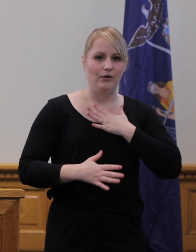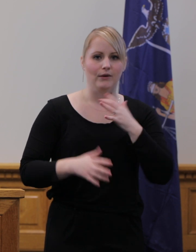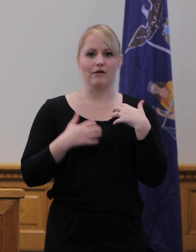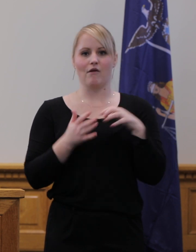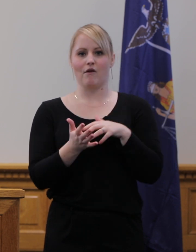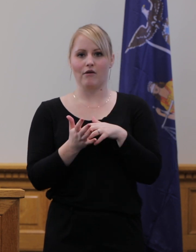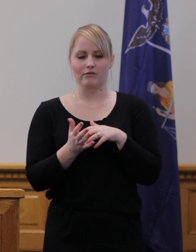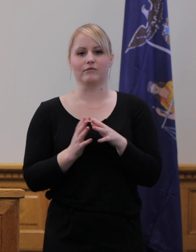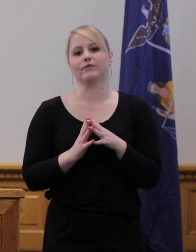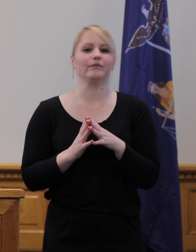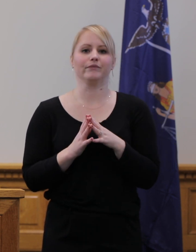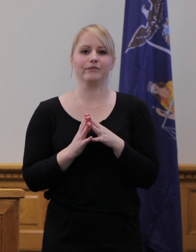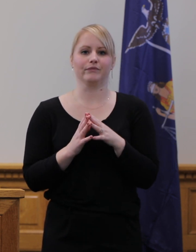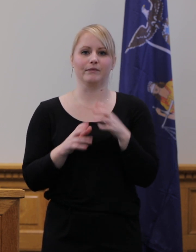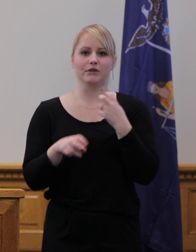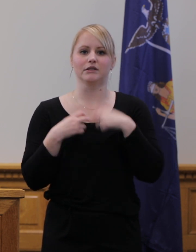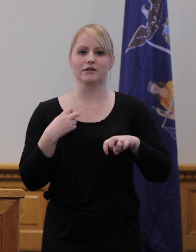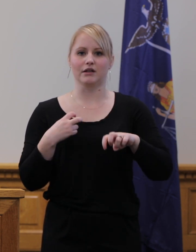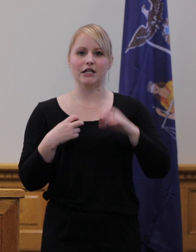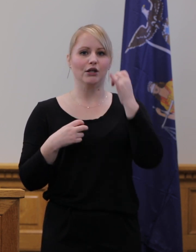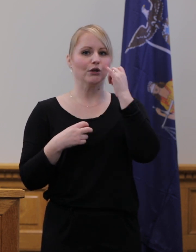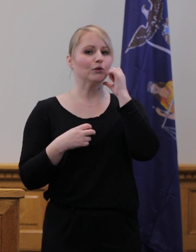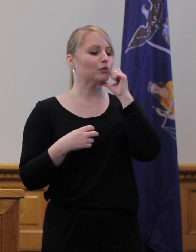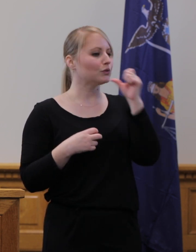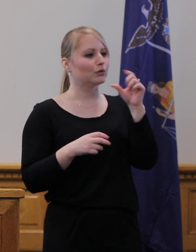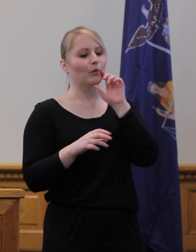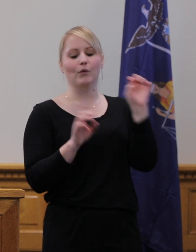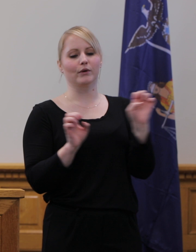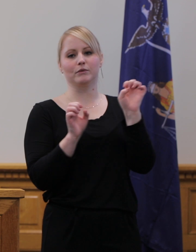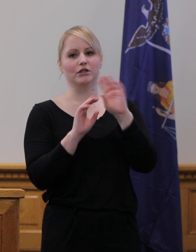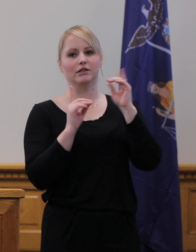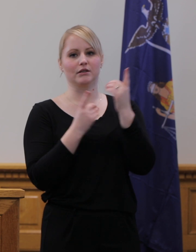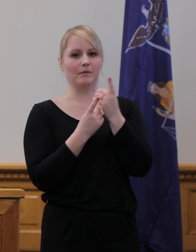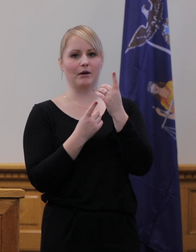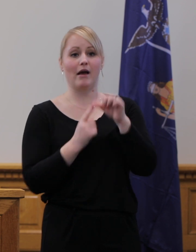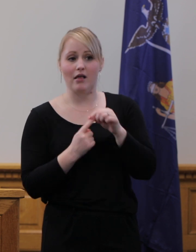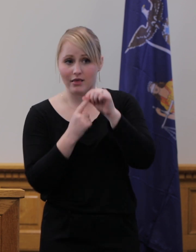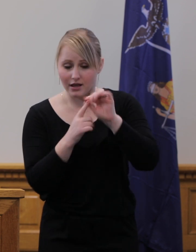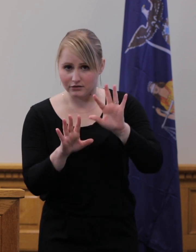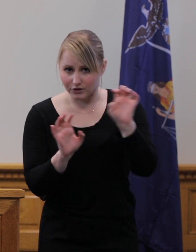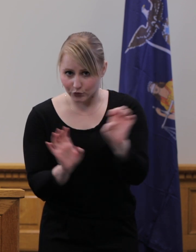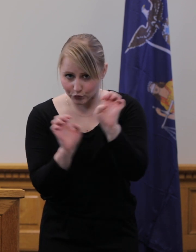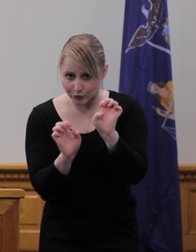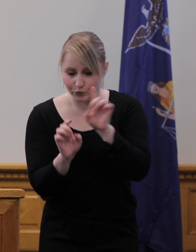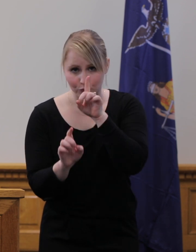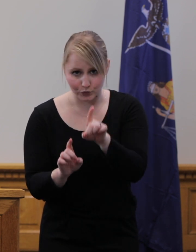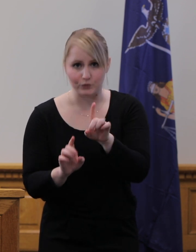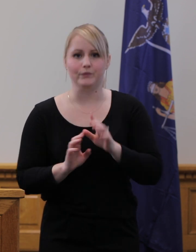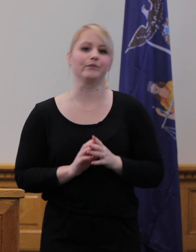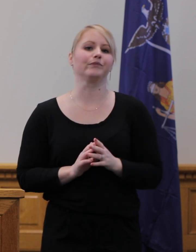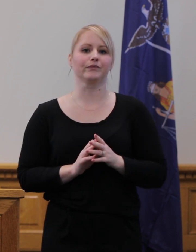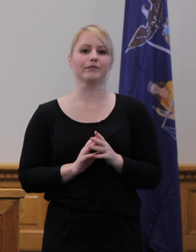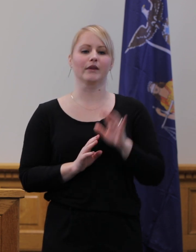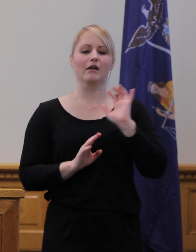experiencing life-threatening conditions. Our health department continues to staff the COVID-19 hotline.